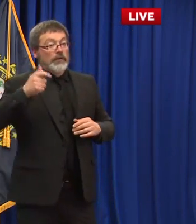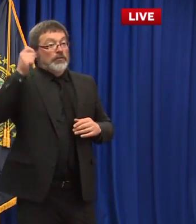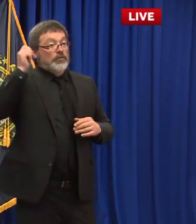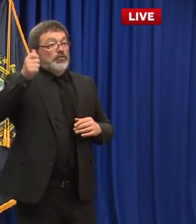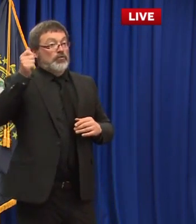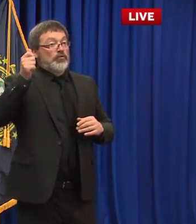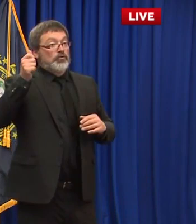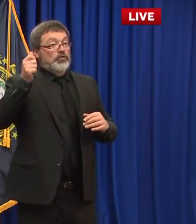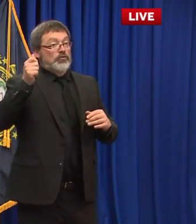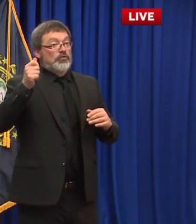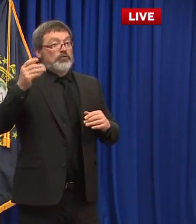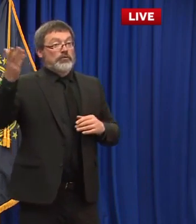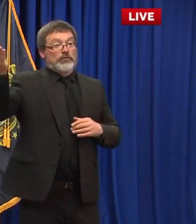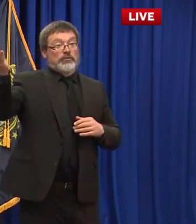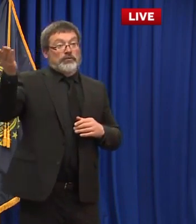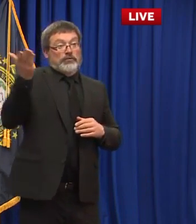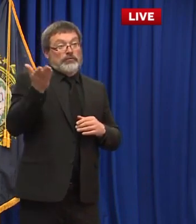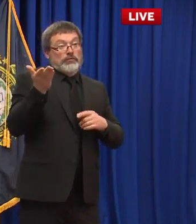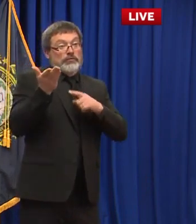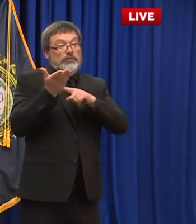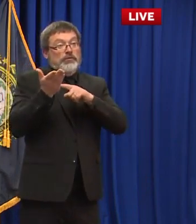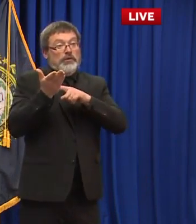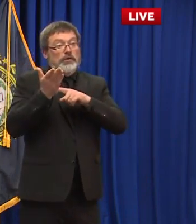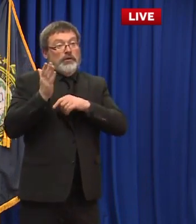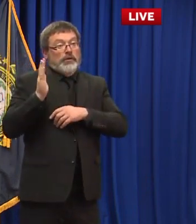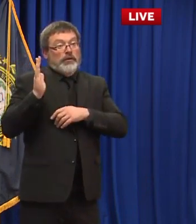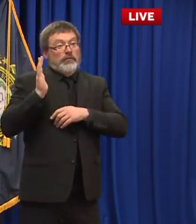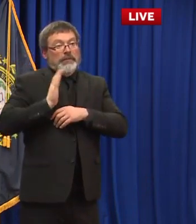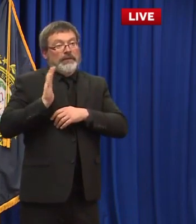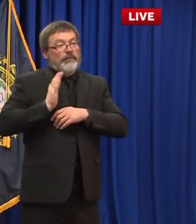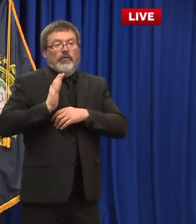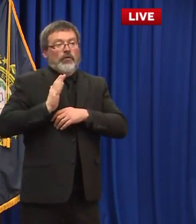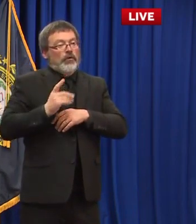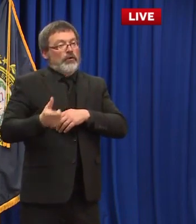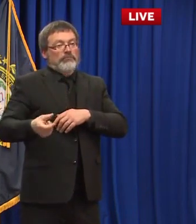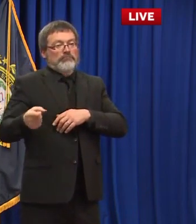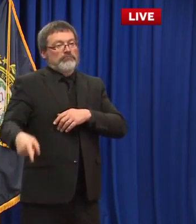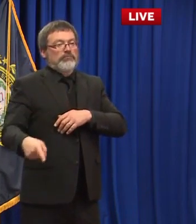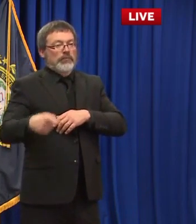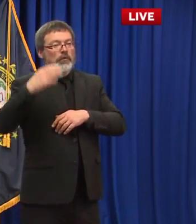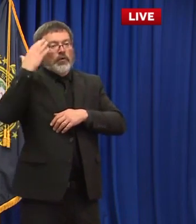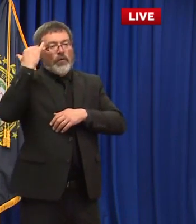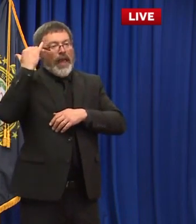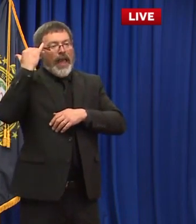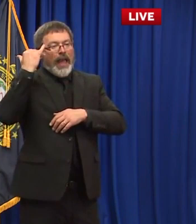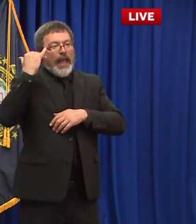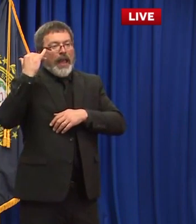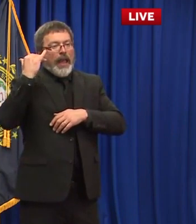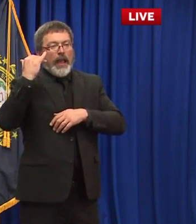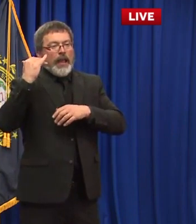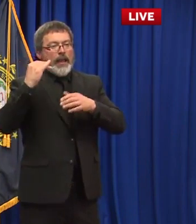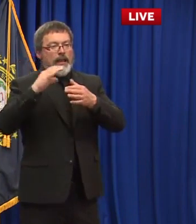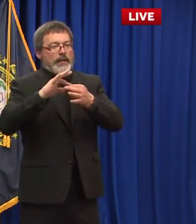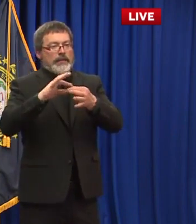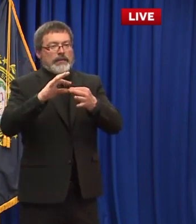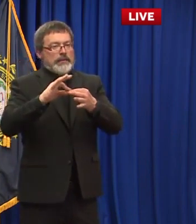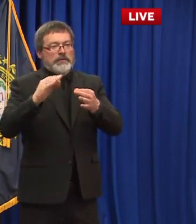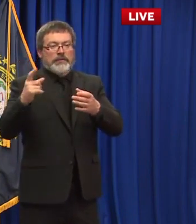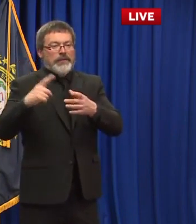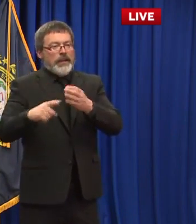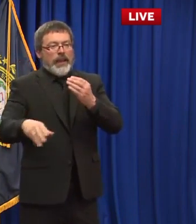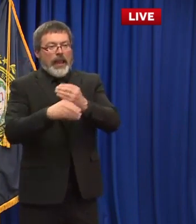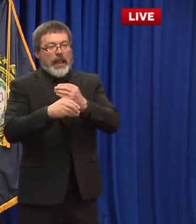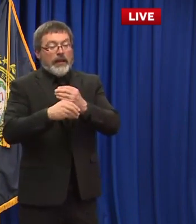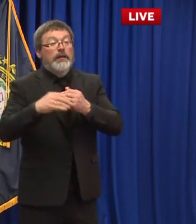that they do have standing but that he wouldn't impose an injunction because they don't the case doesn't really have merit um i think they're going to allow